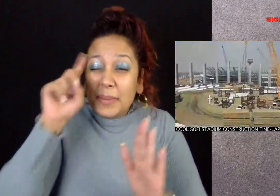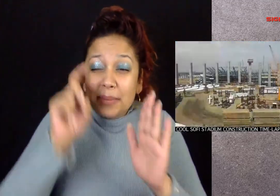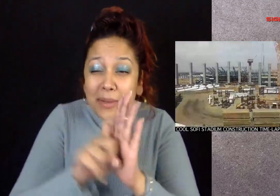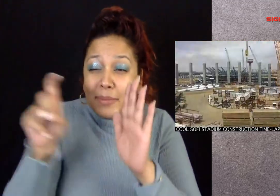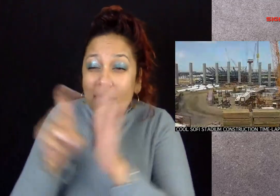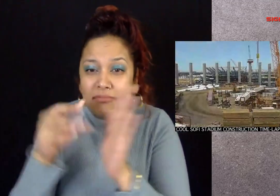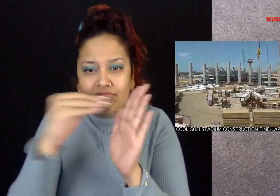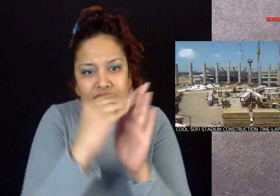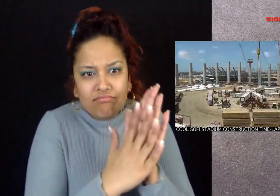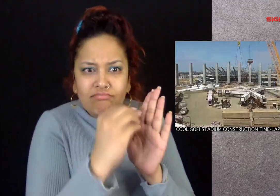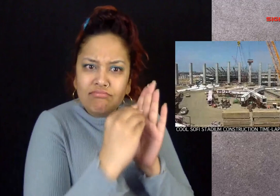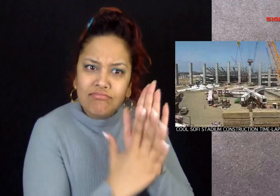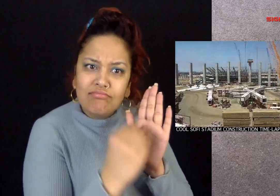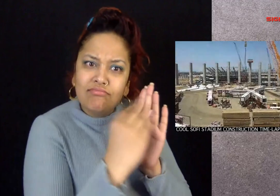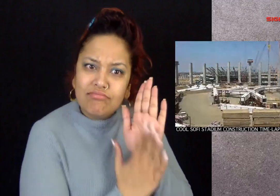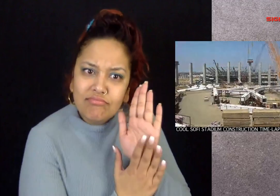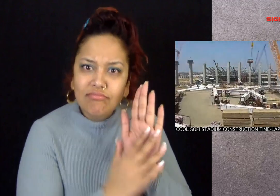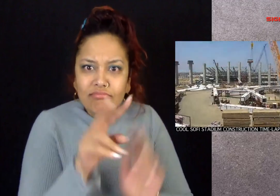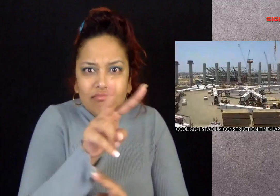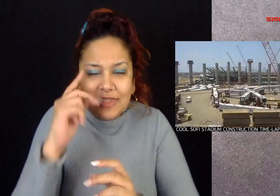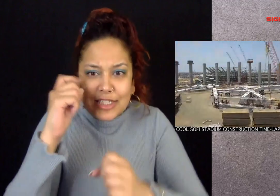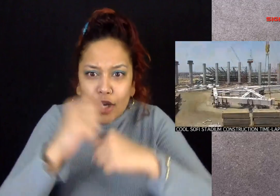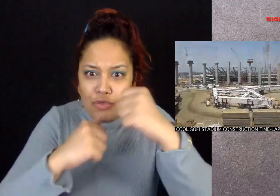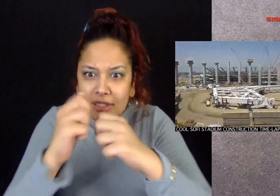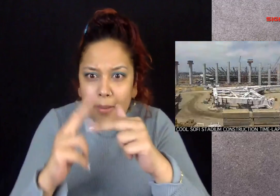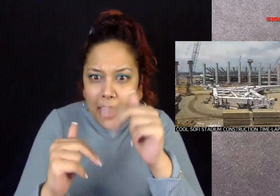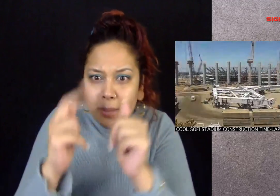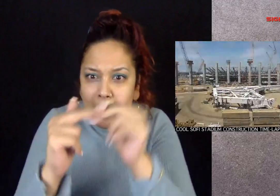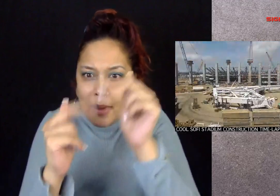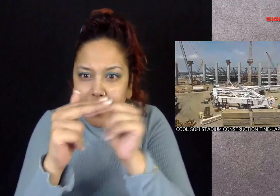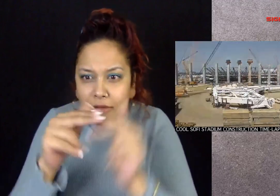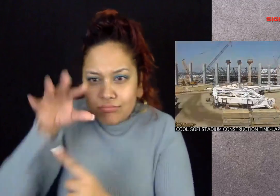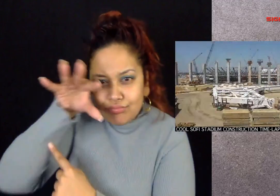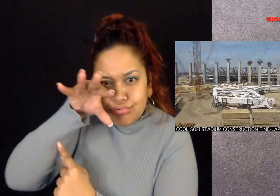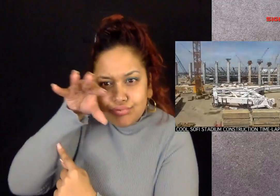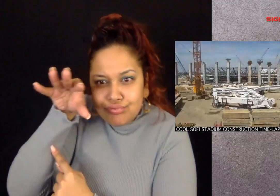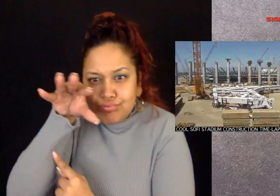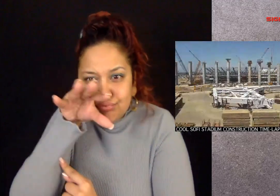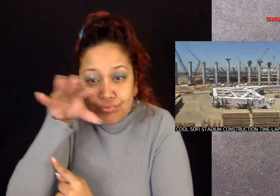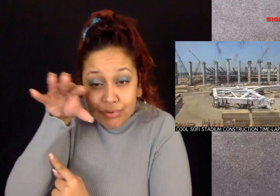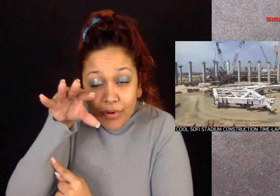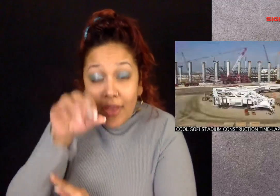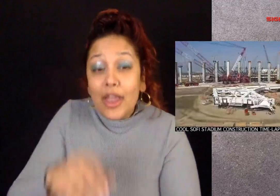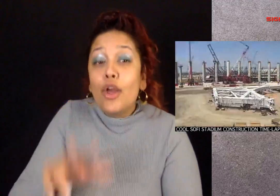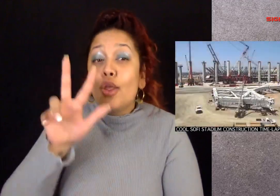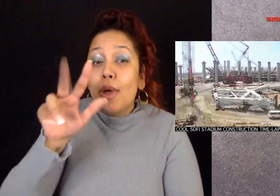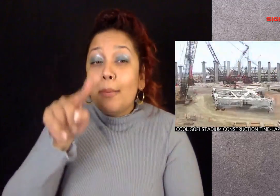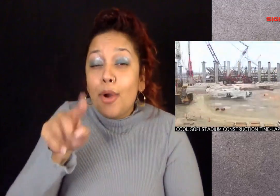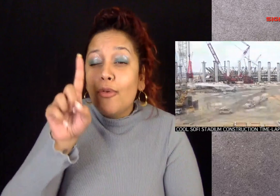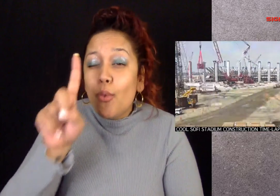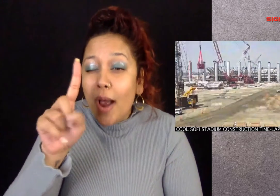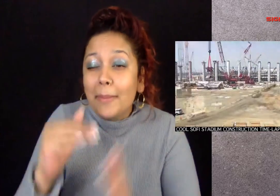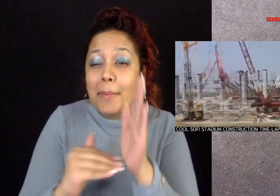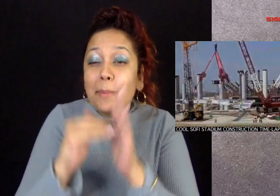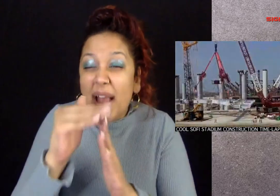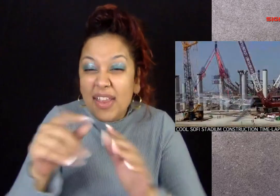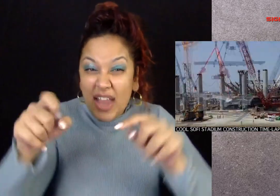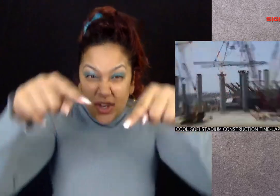It took over 1400 days and 4 million images to document the